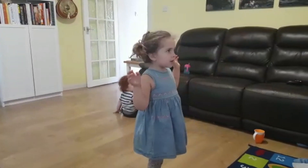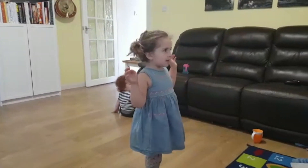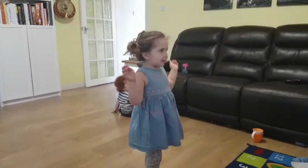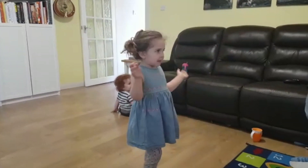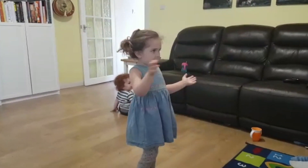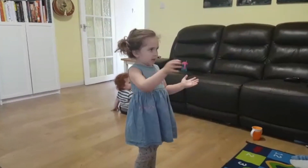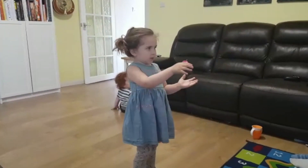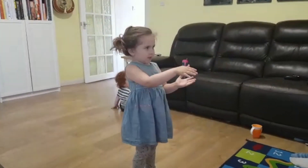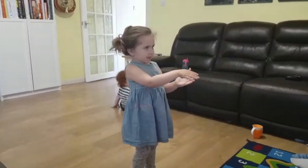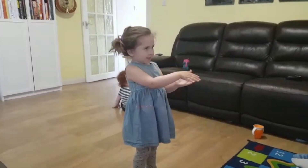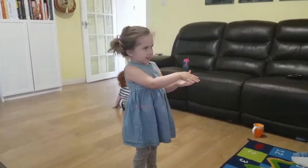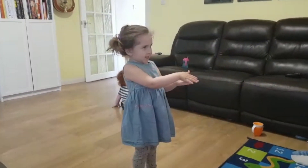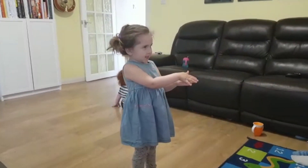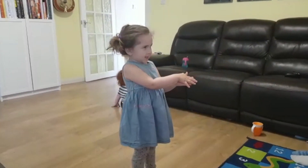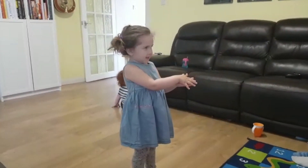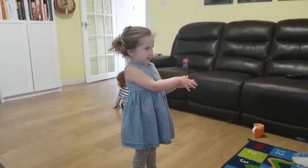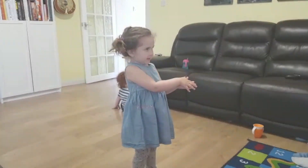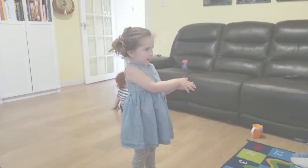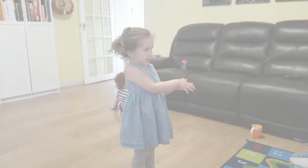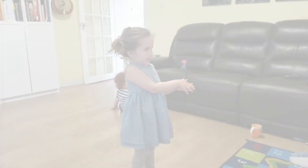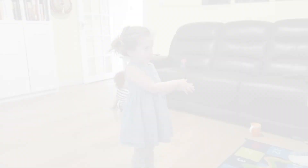us in His hands